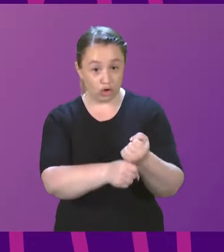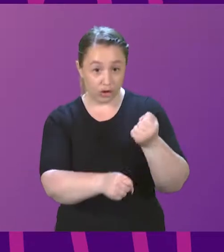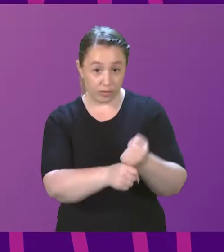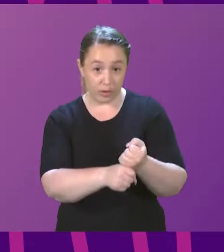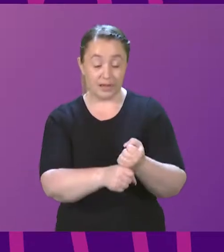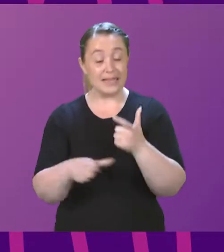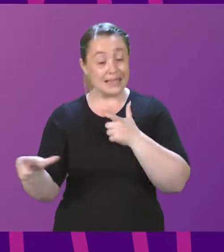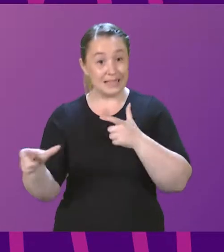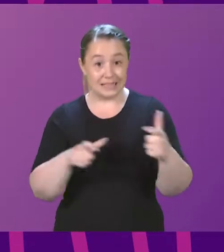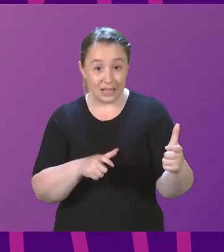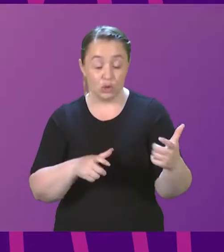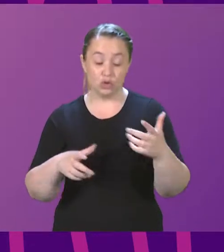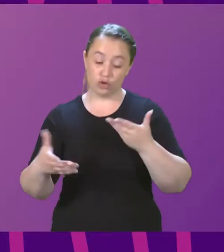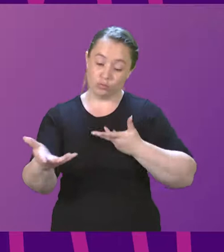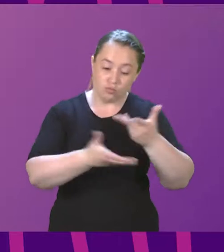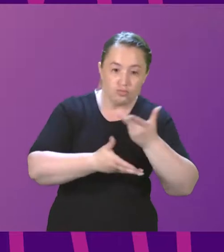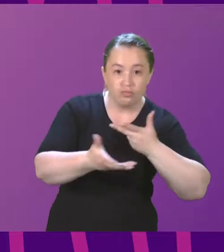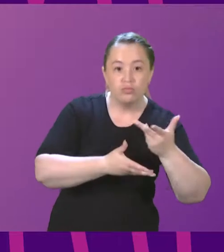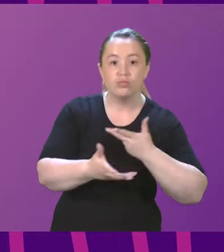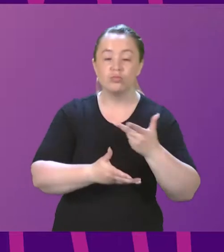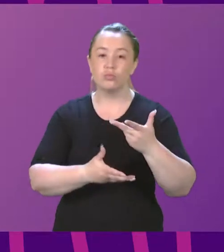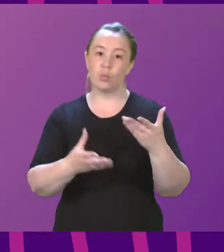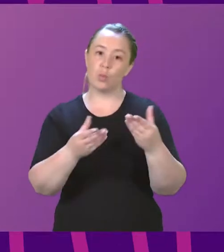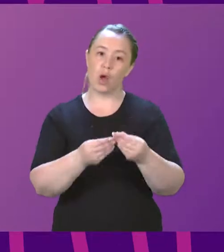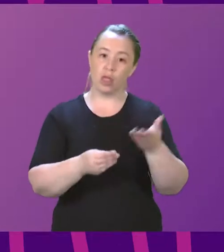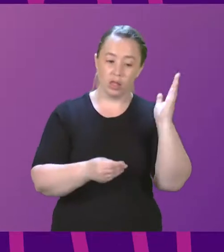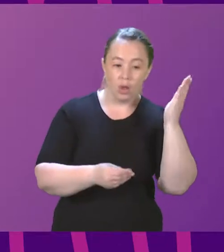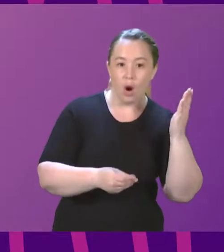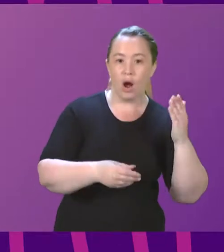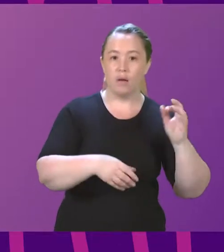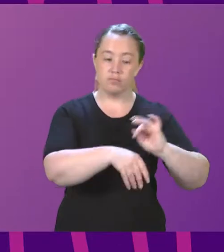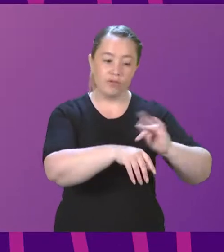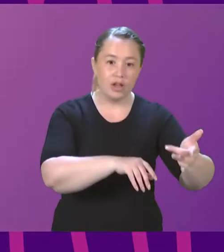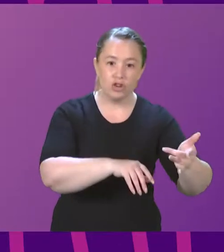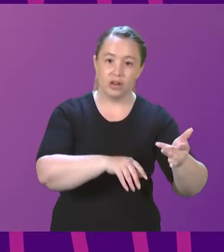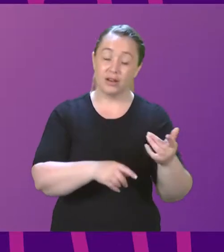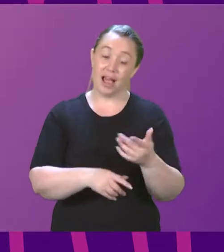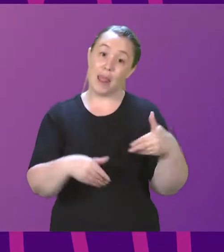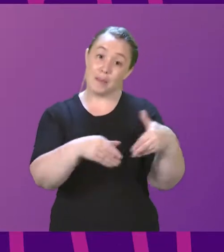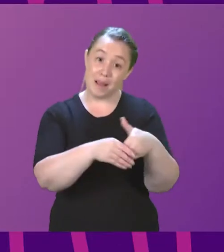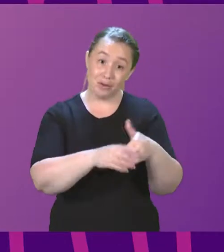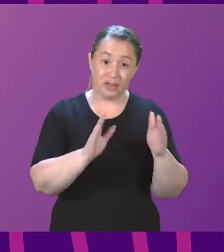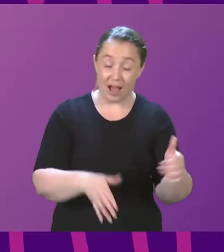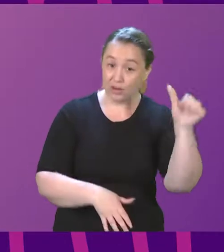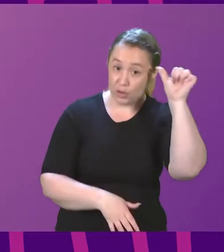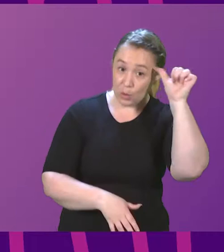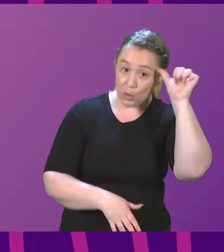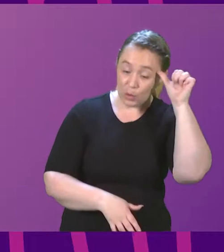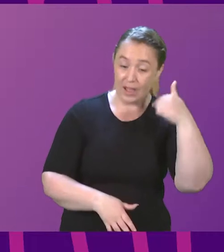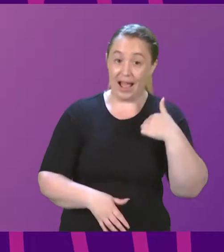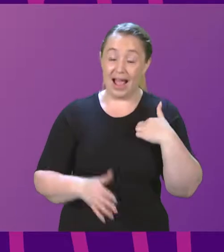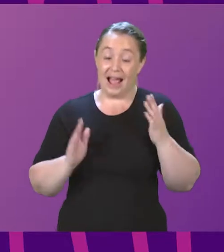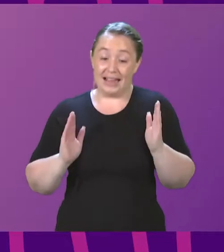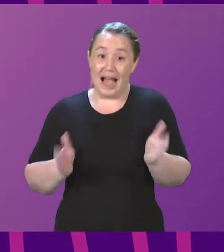to be in active negotiations with the profession, and Members will, of course, understand that I need to balance interests right